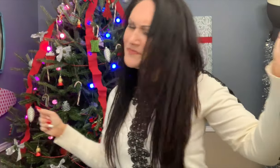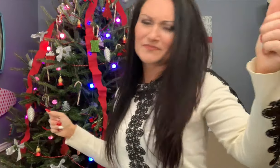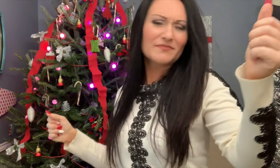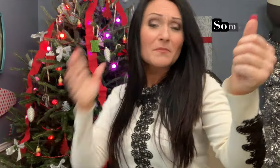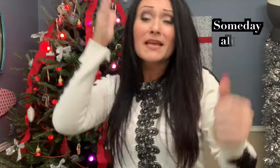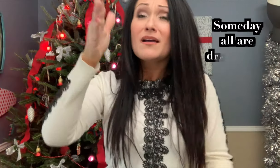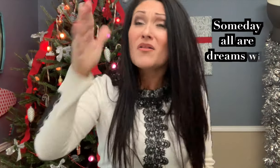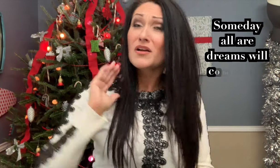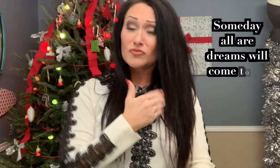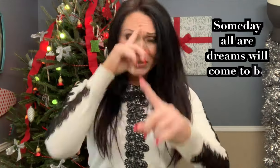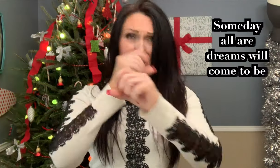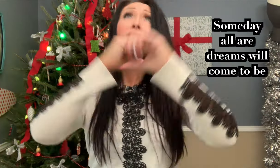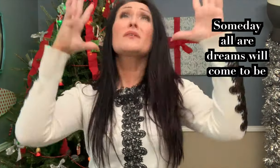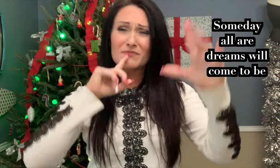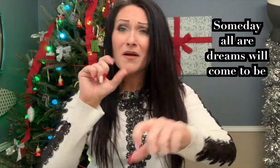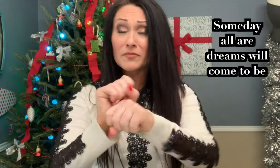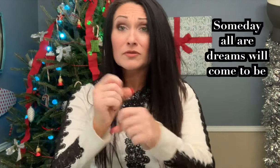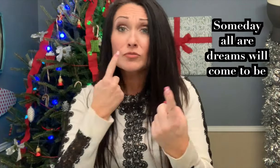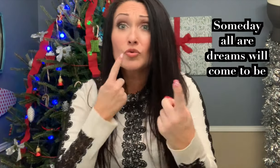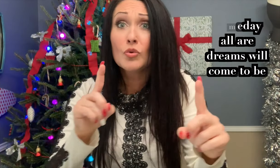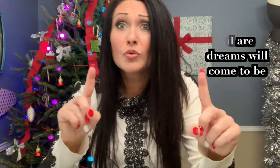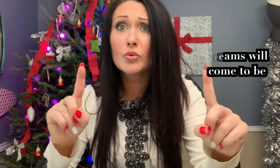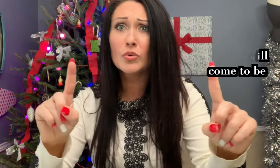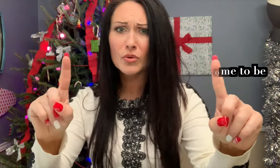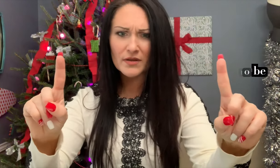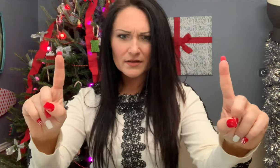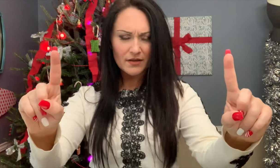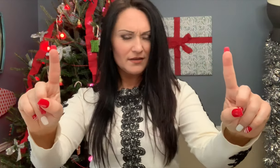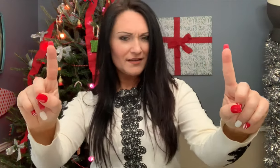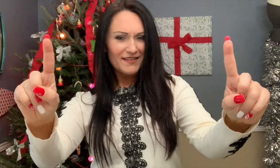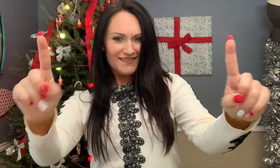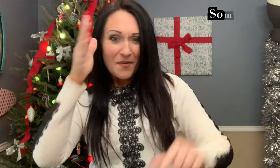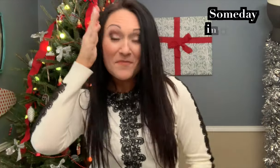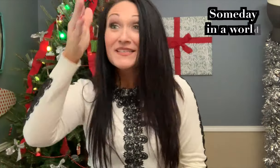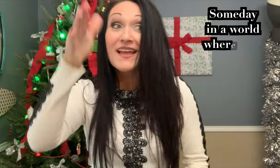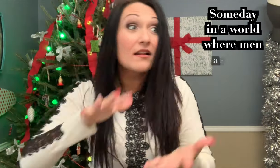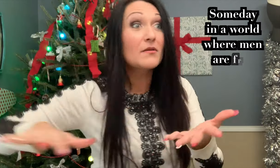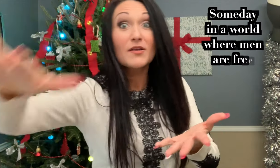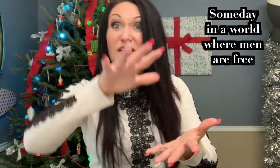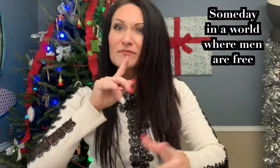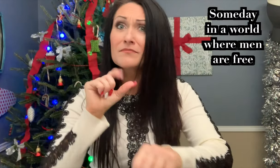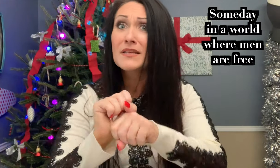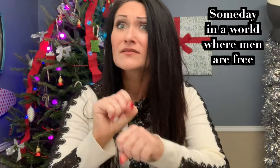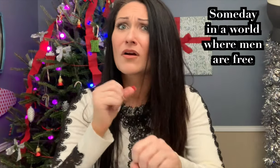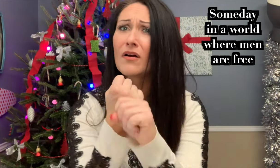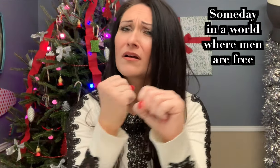Someday all our dreams will come to be. Someday in a world we've been